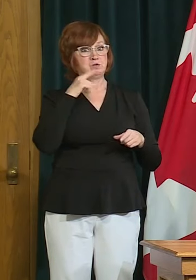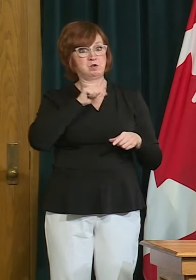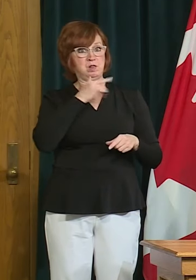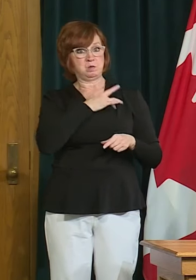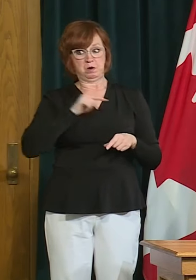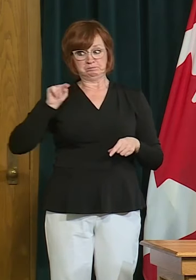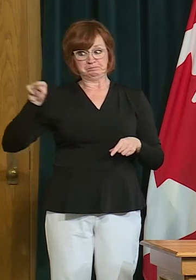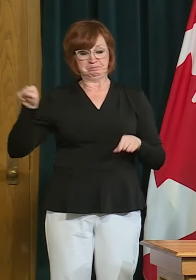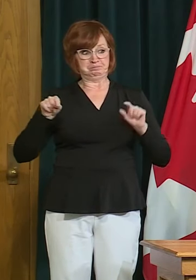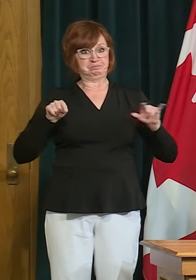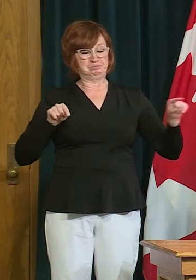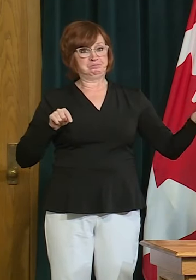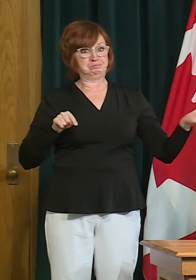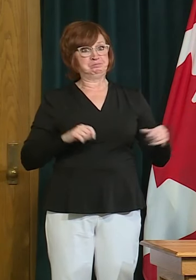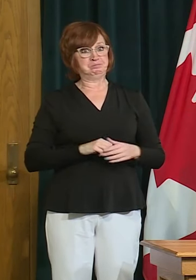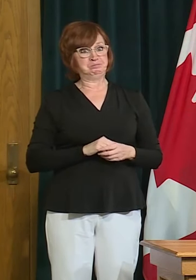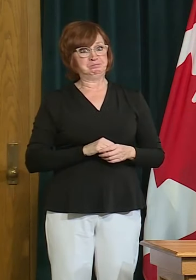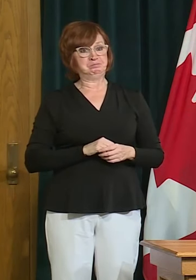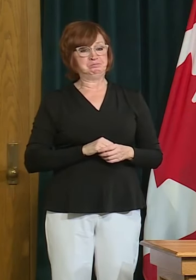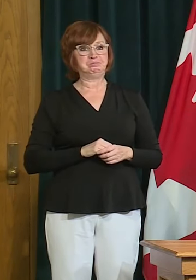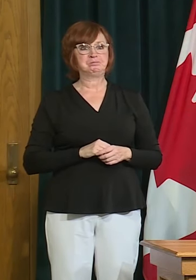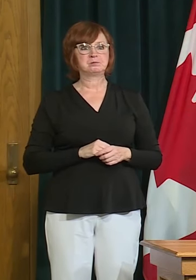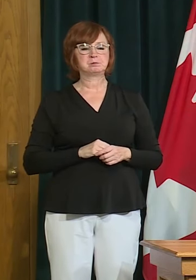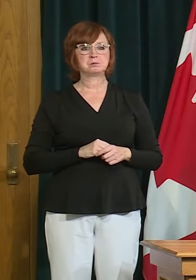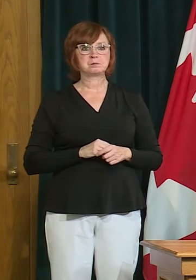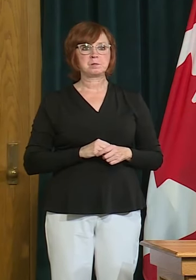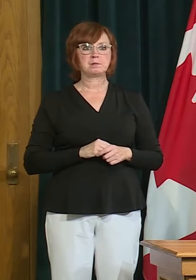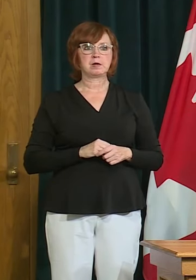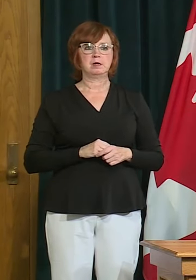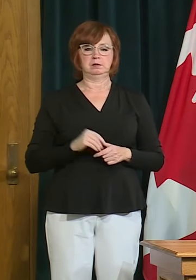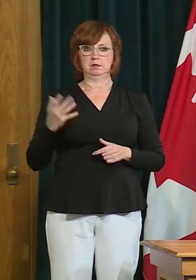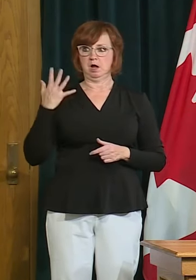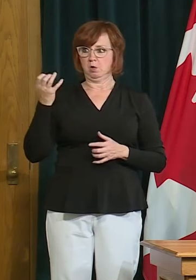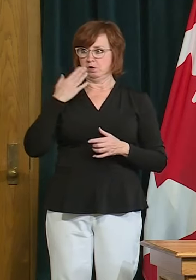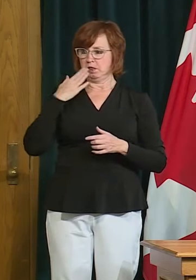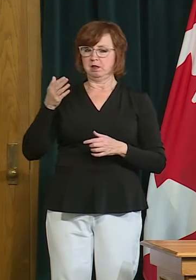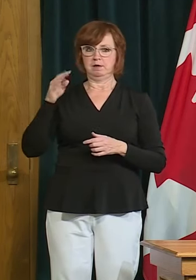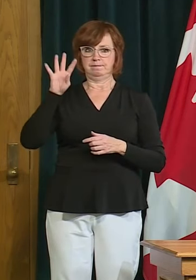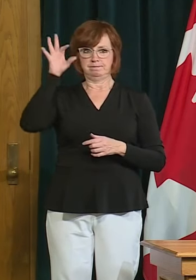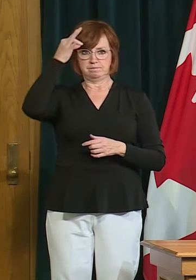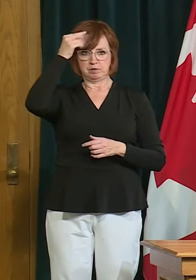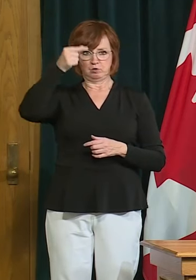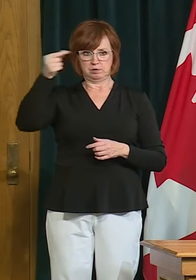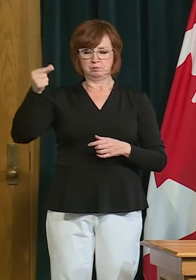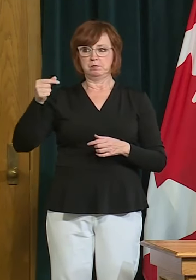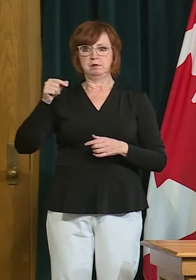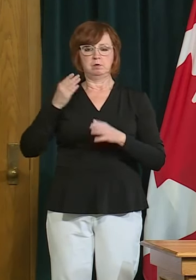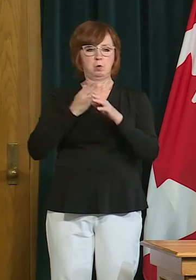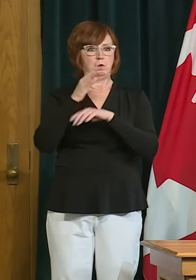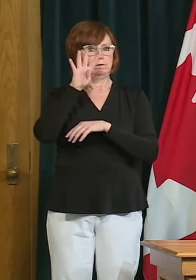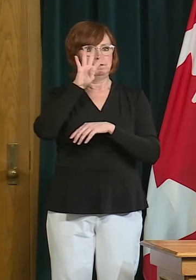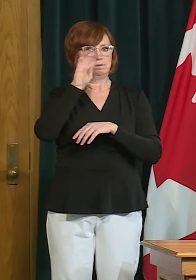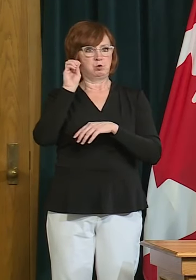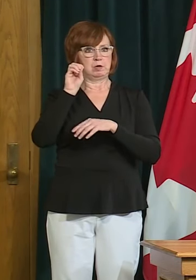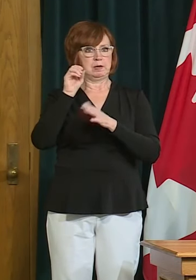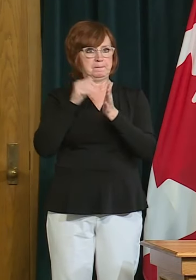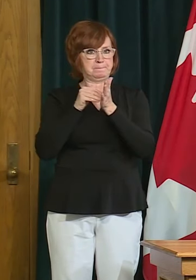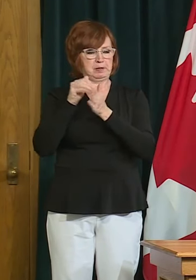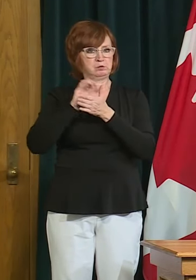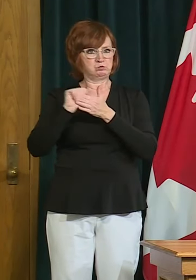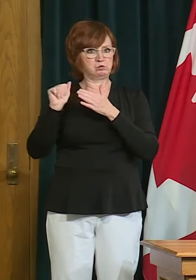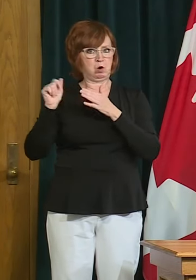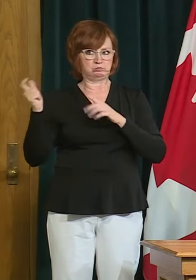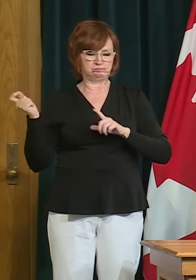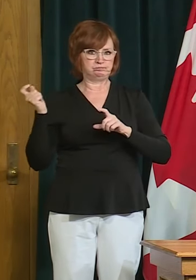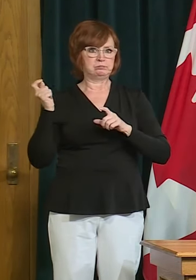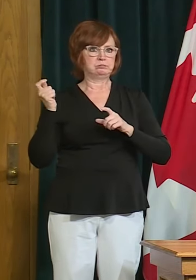publicly uh thank uh the the federal government for their in excess of 40 million dollar investment that we have added to uh with many